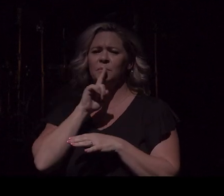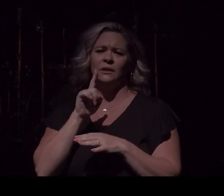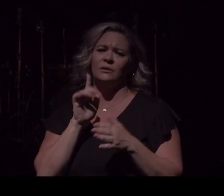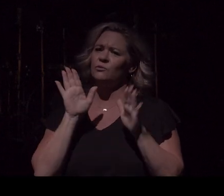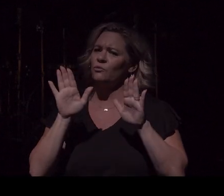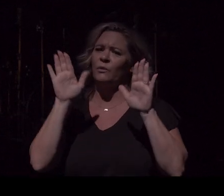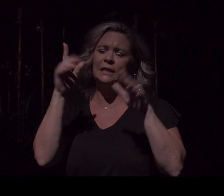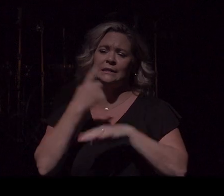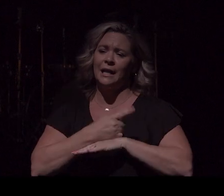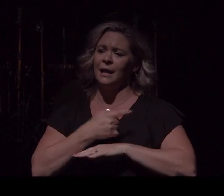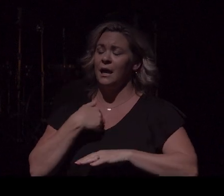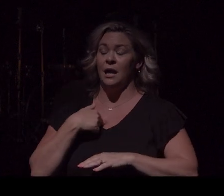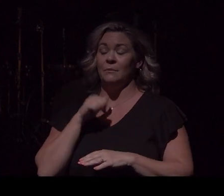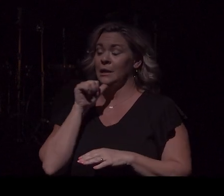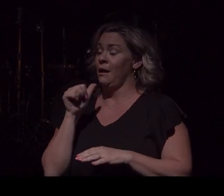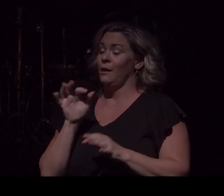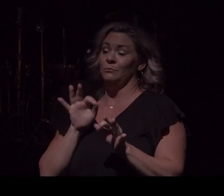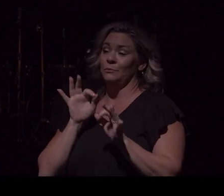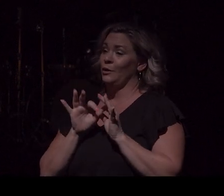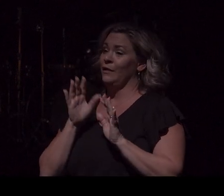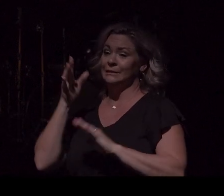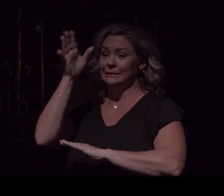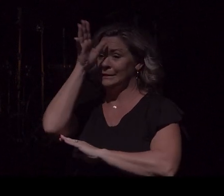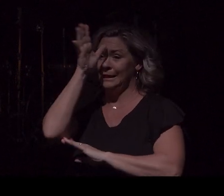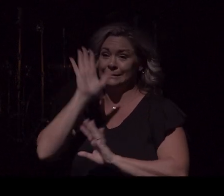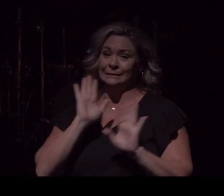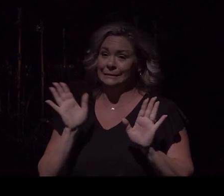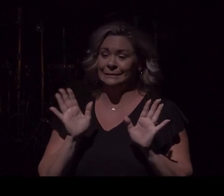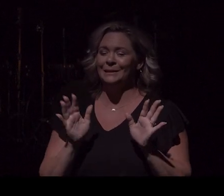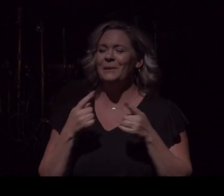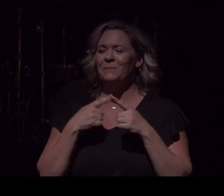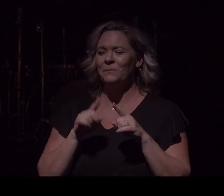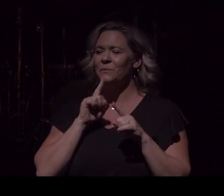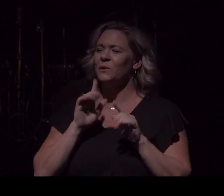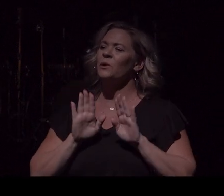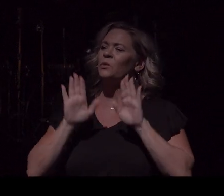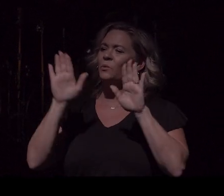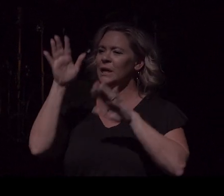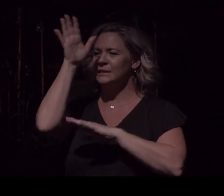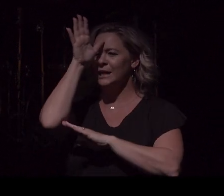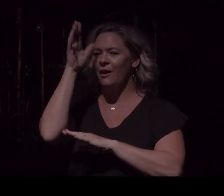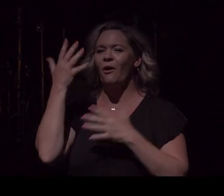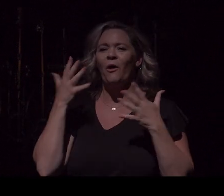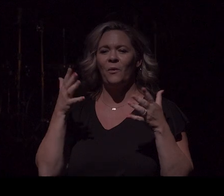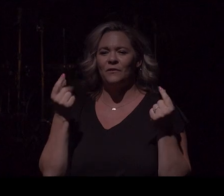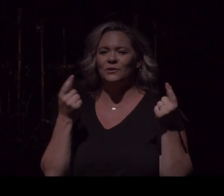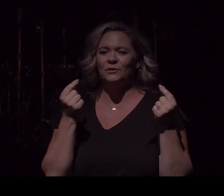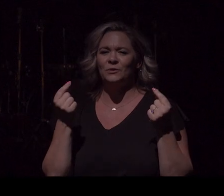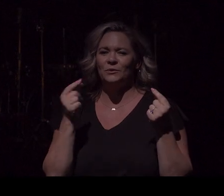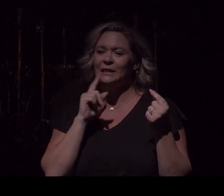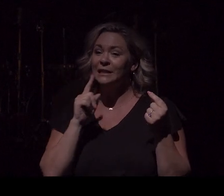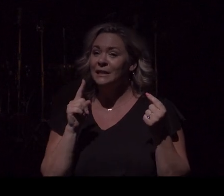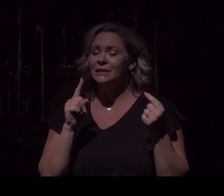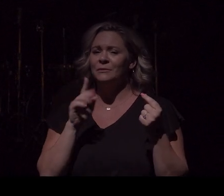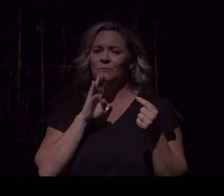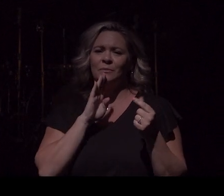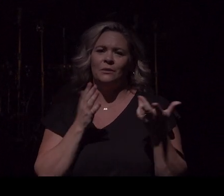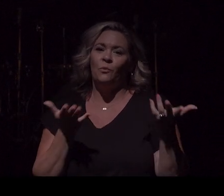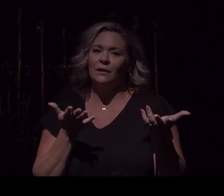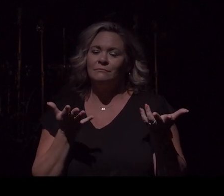I am far from a perfect dad, but to be a great dad, all we need to do is dads. I'm telling you, the most important thing we can do is to point